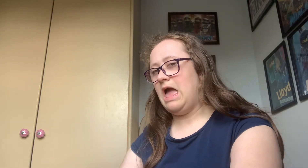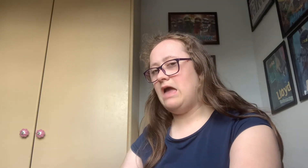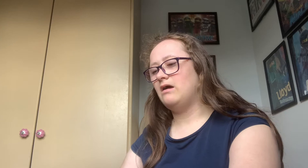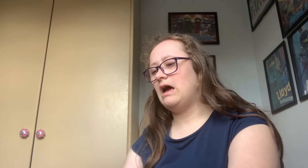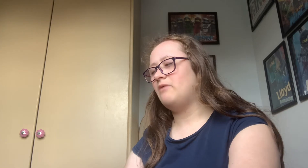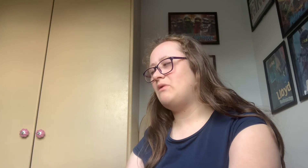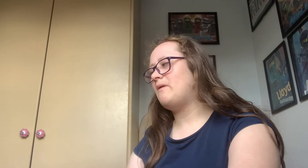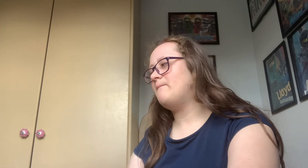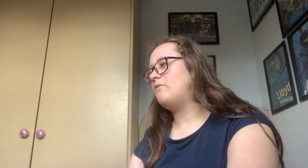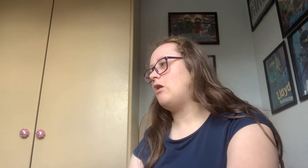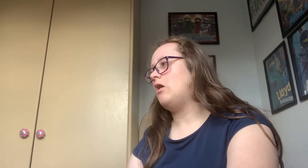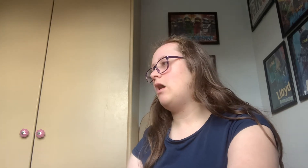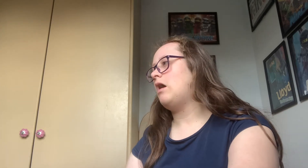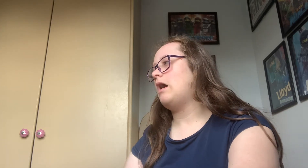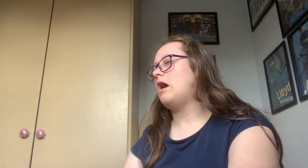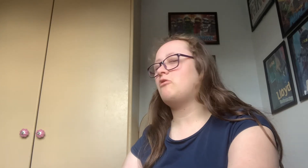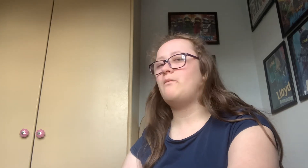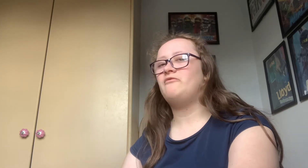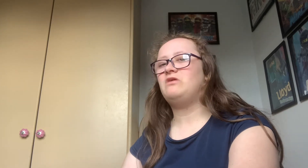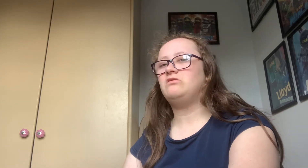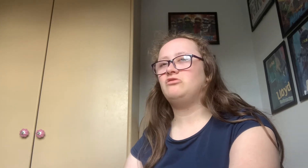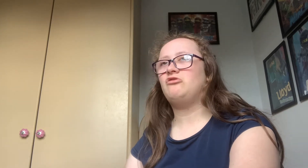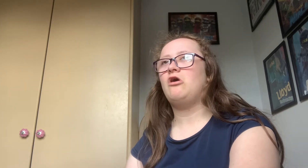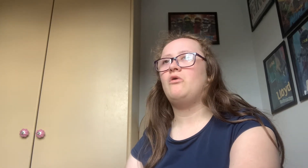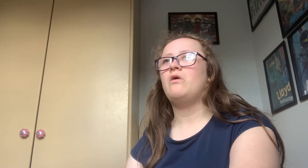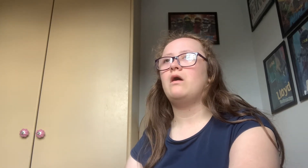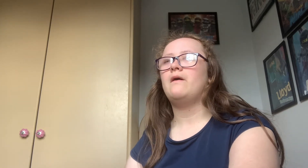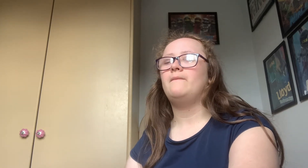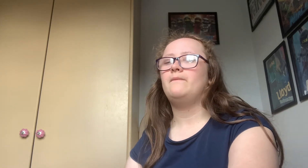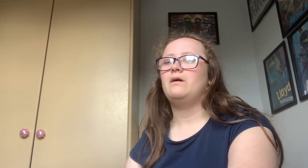I I a couple of days ago I